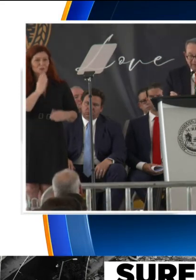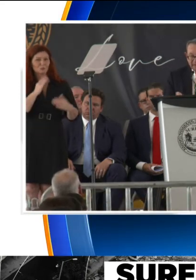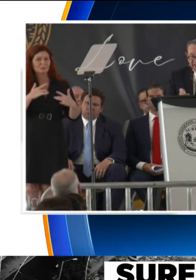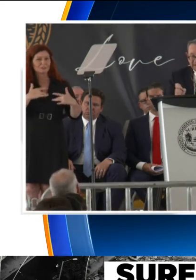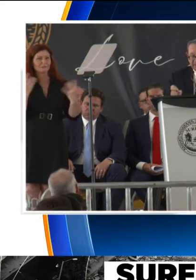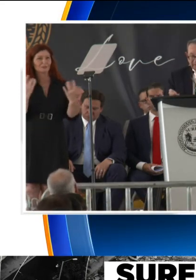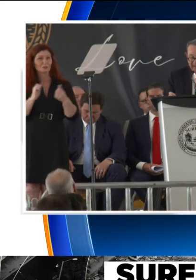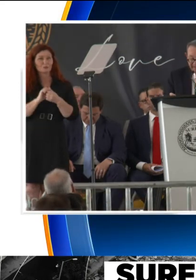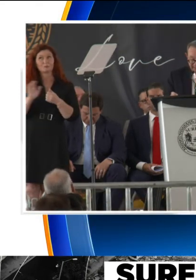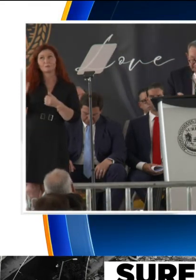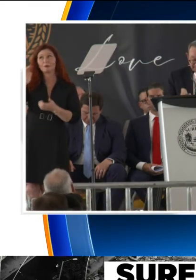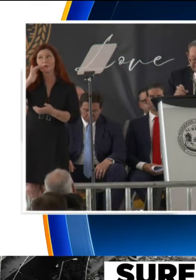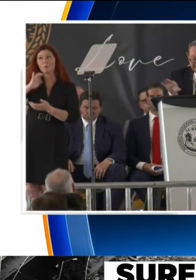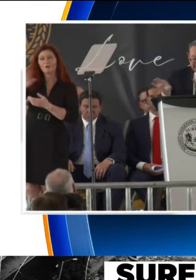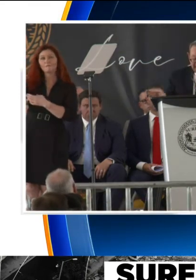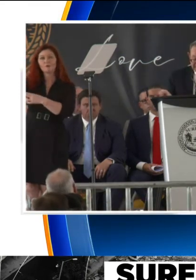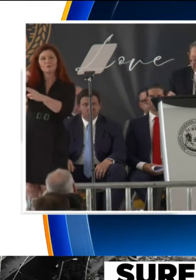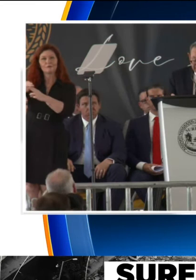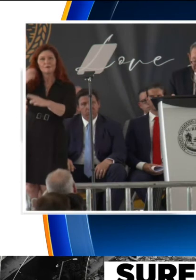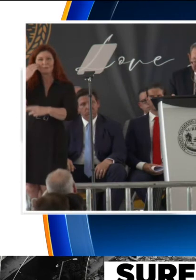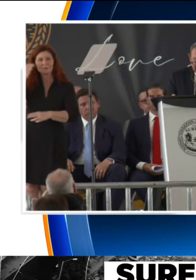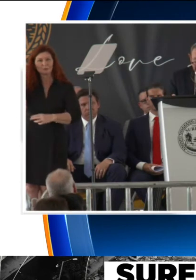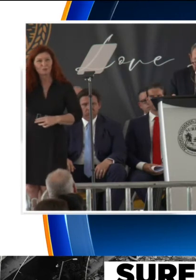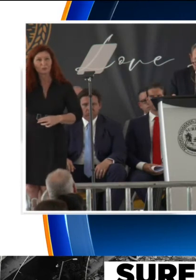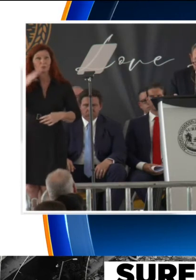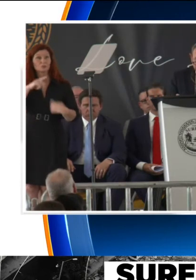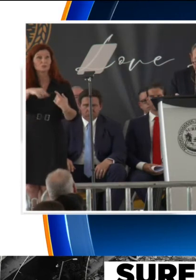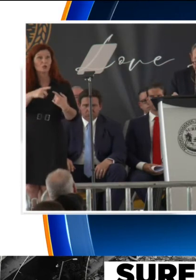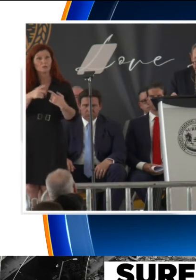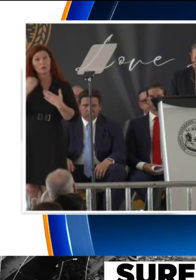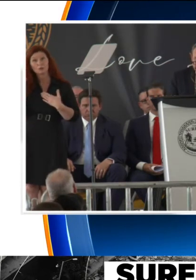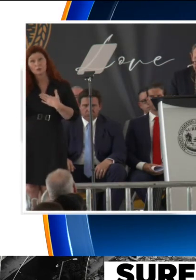about her, her life, and Surfside.